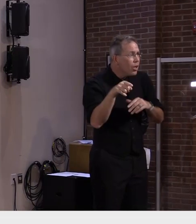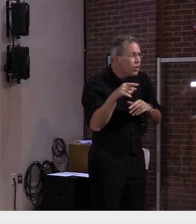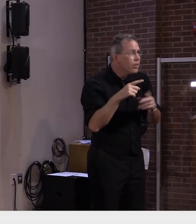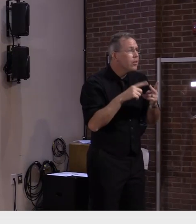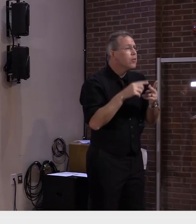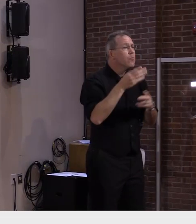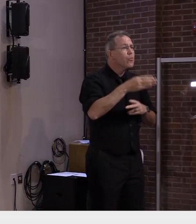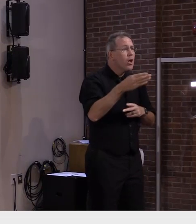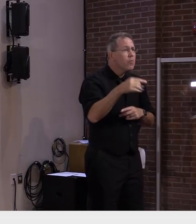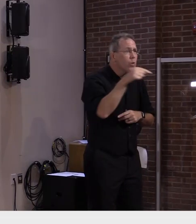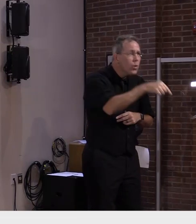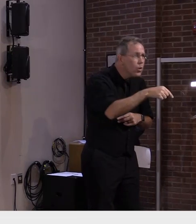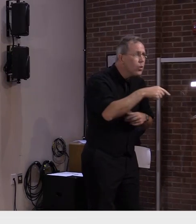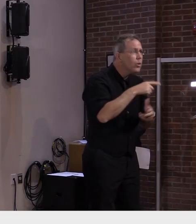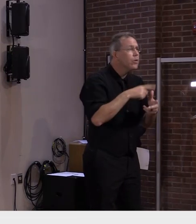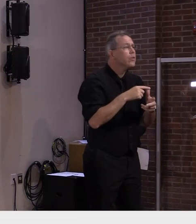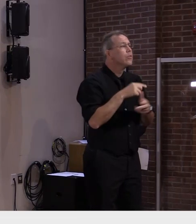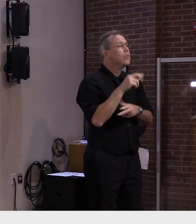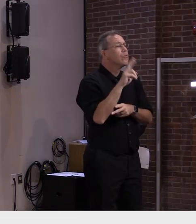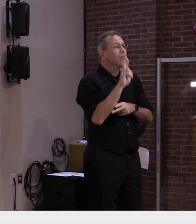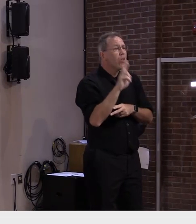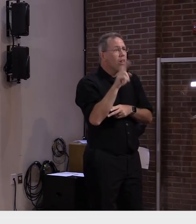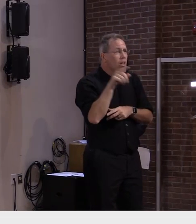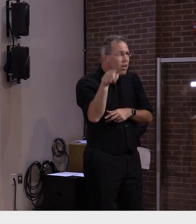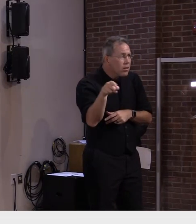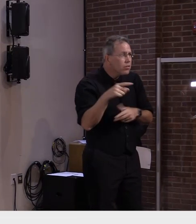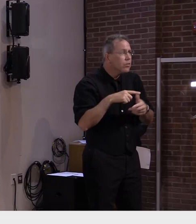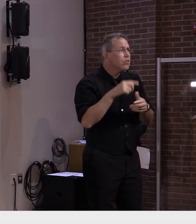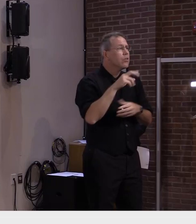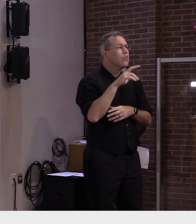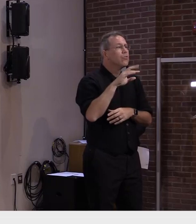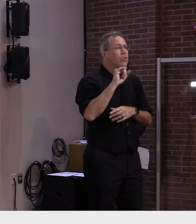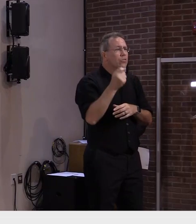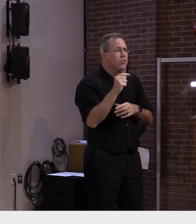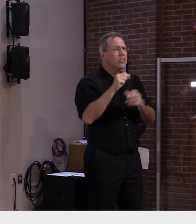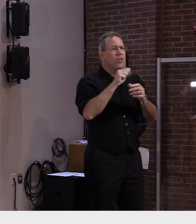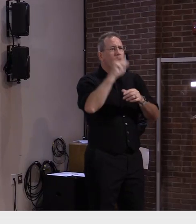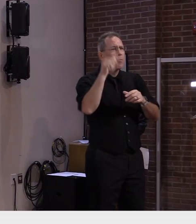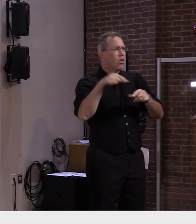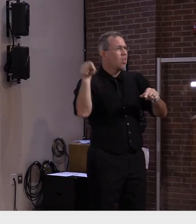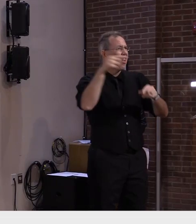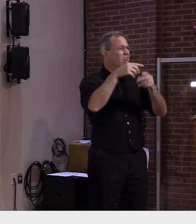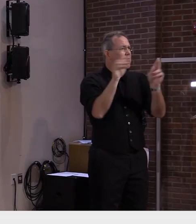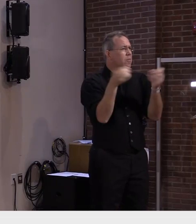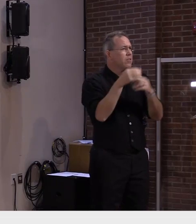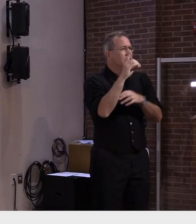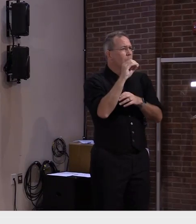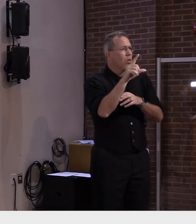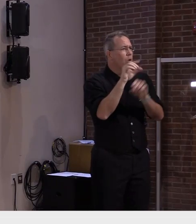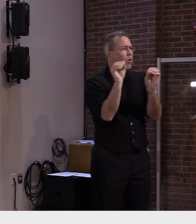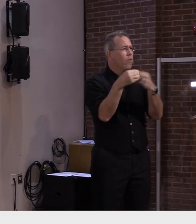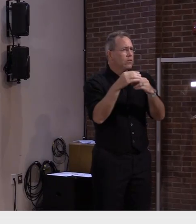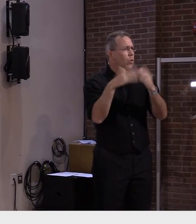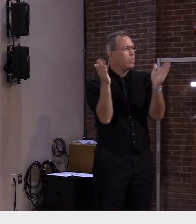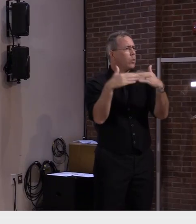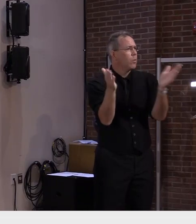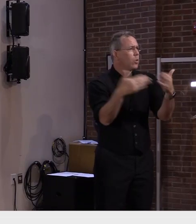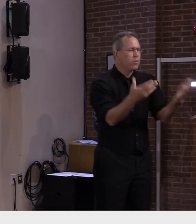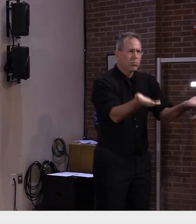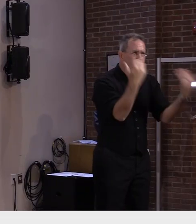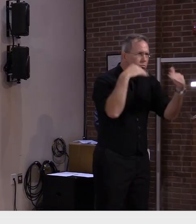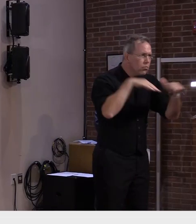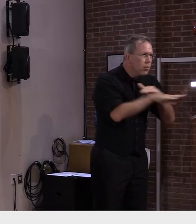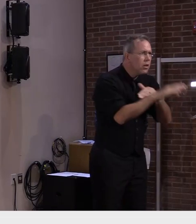rutland st albans and st johnsbury and virtual services by appointment across the state our local career